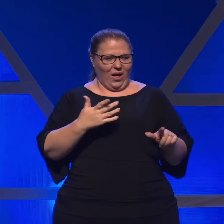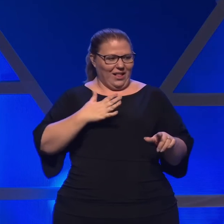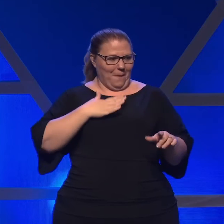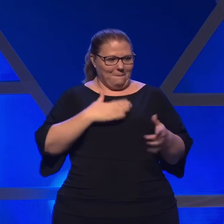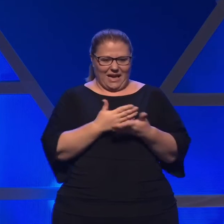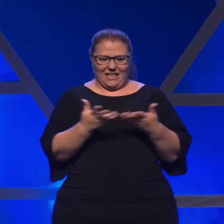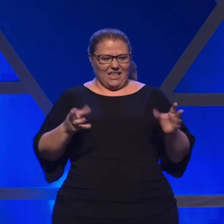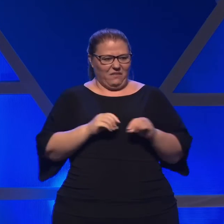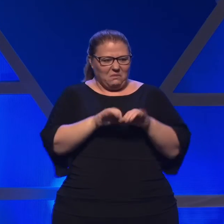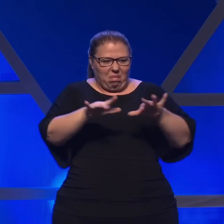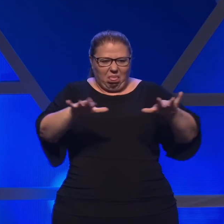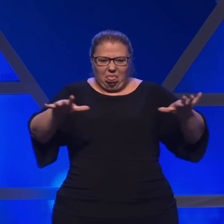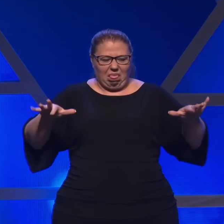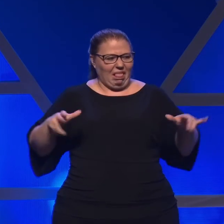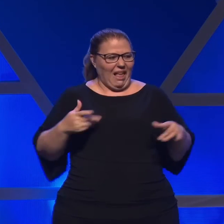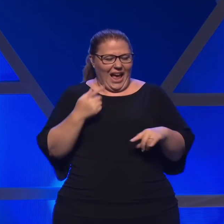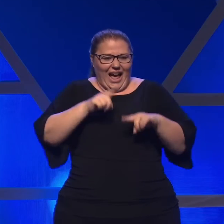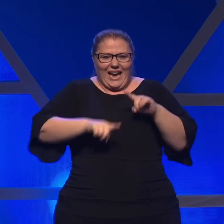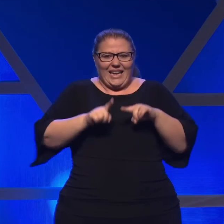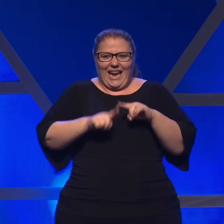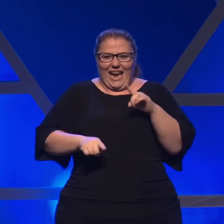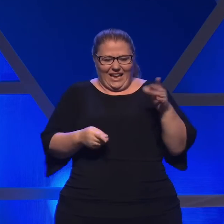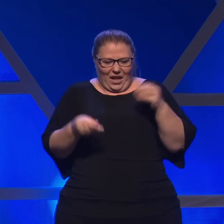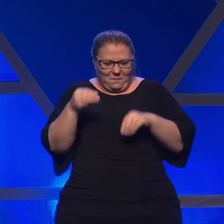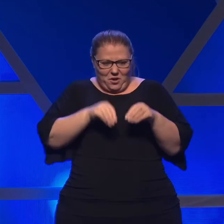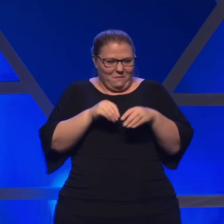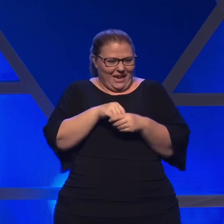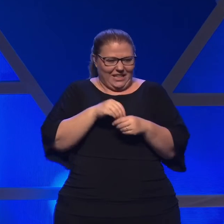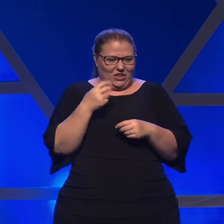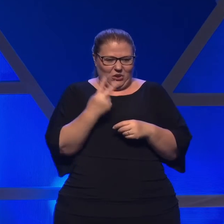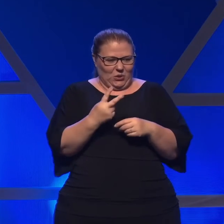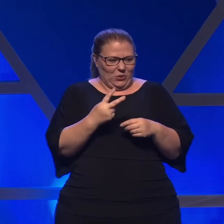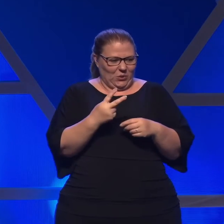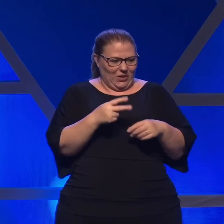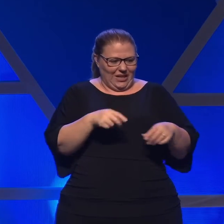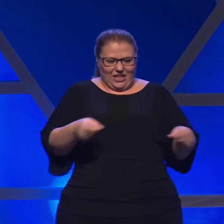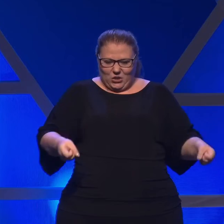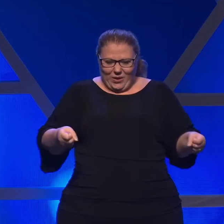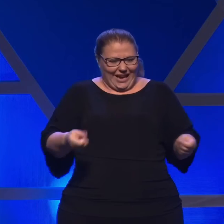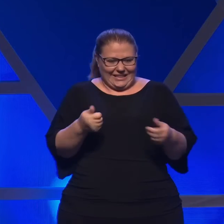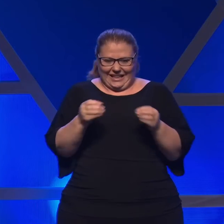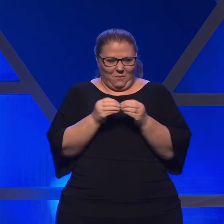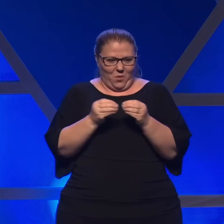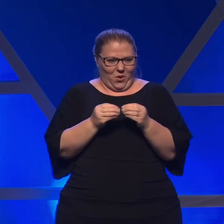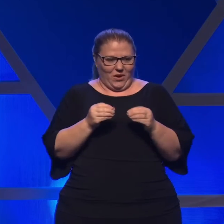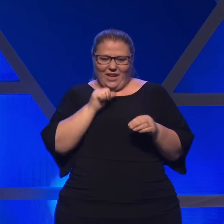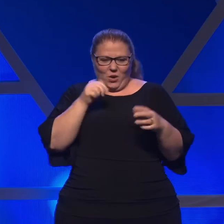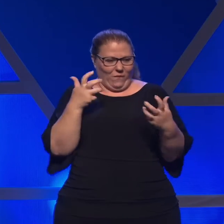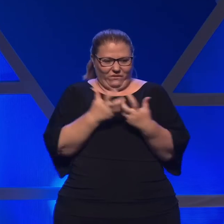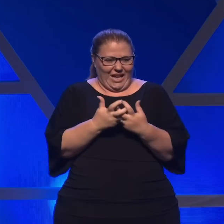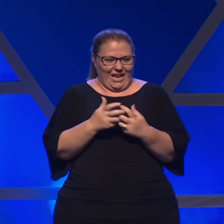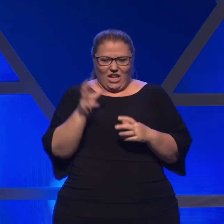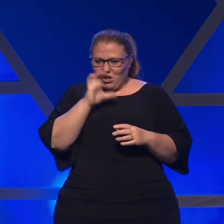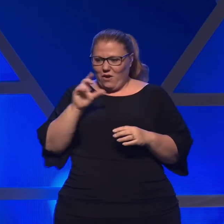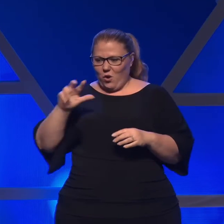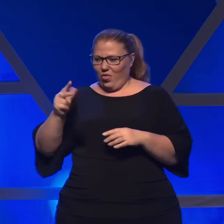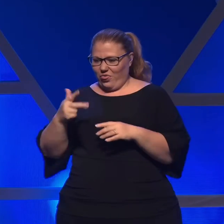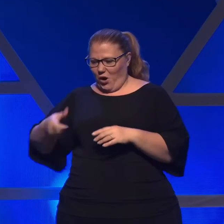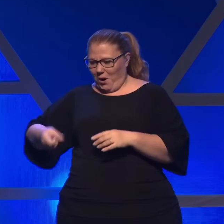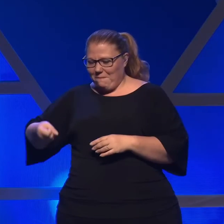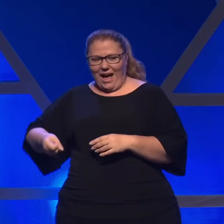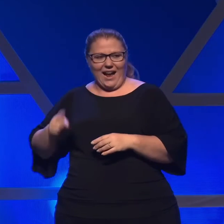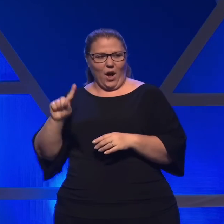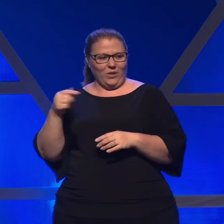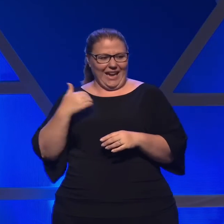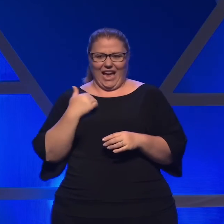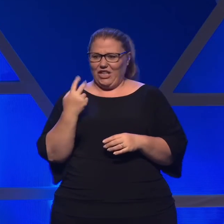so that I could no longer cram them into two suitcases. Searching frantically for a third bag, it dawned on me that I only